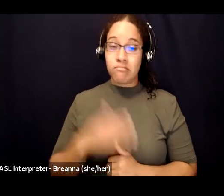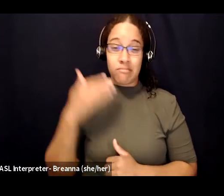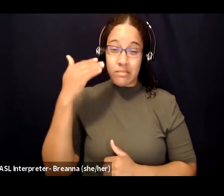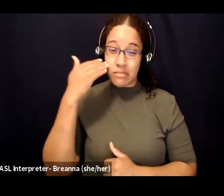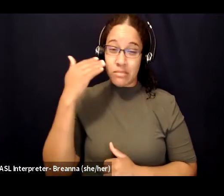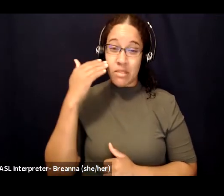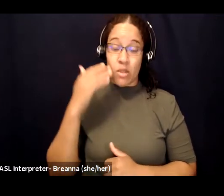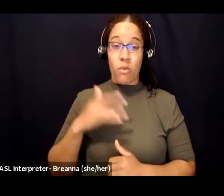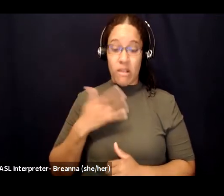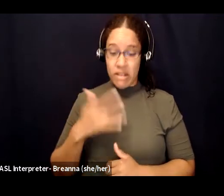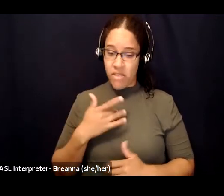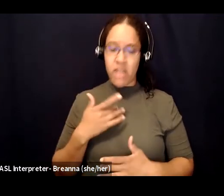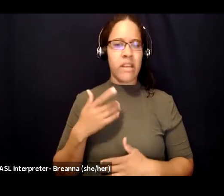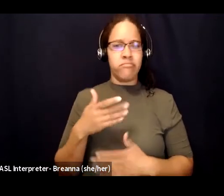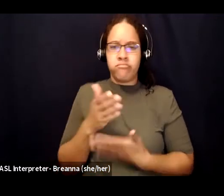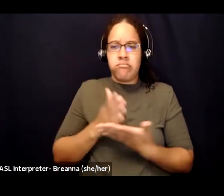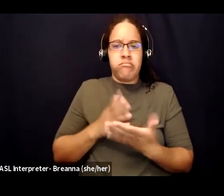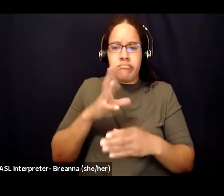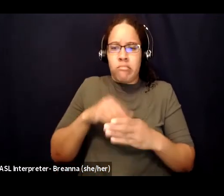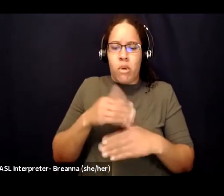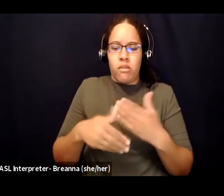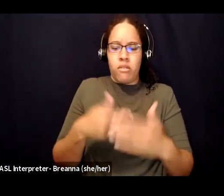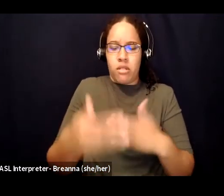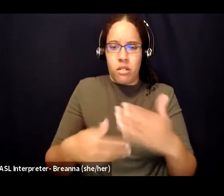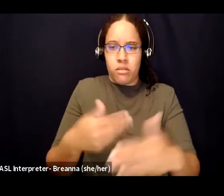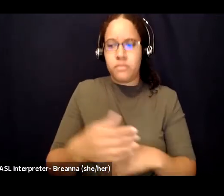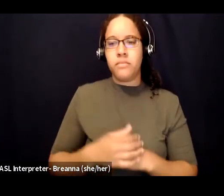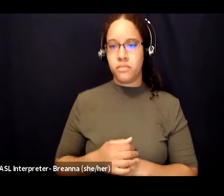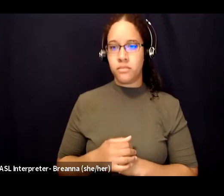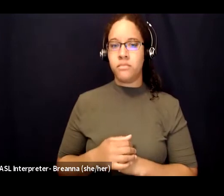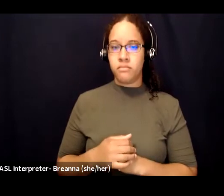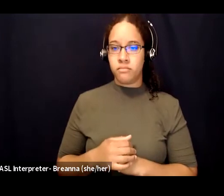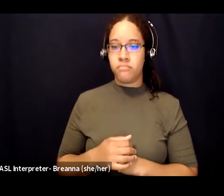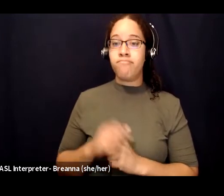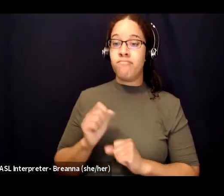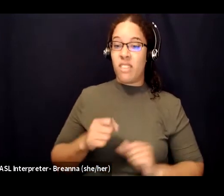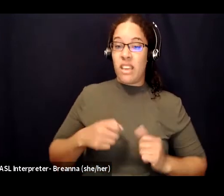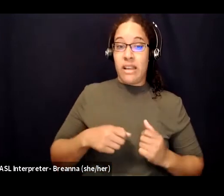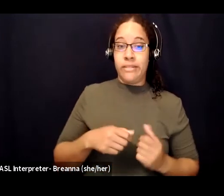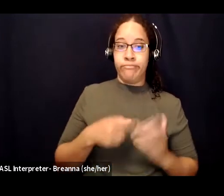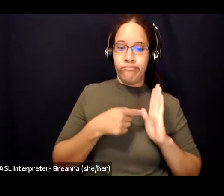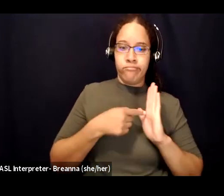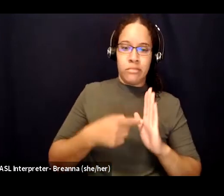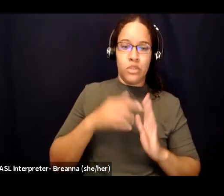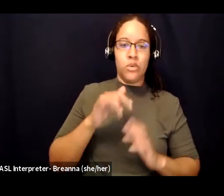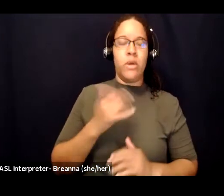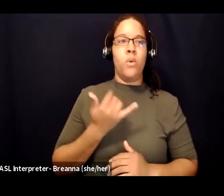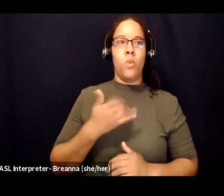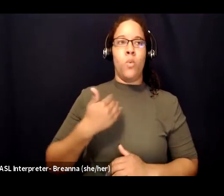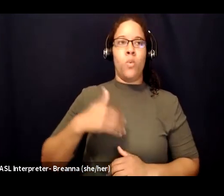process. They can be an indicator to us that something very significant has happened. And an offering that I have for